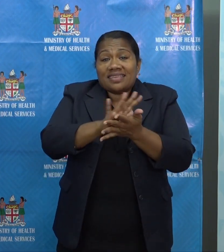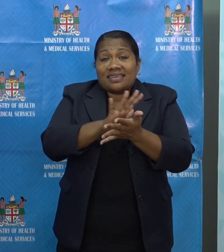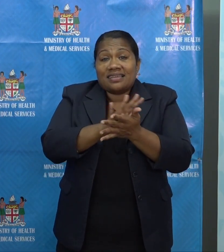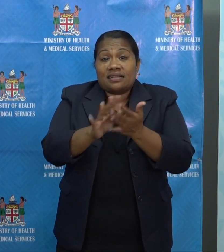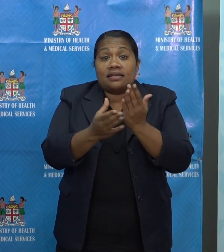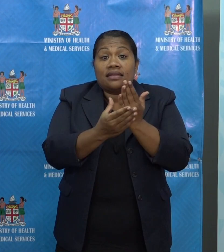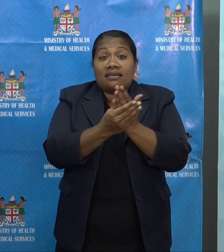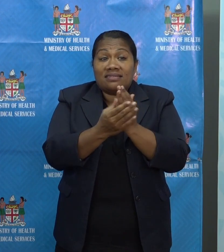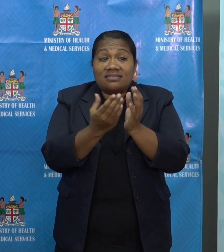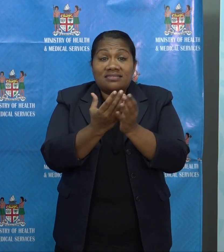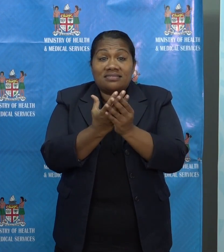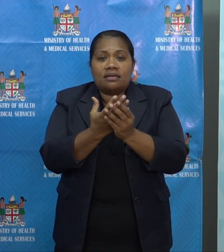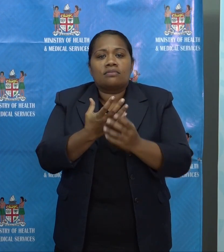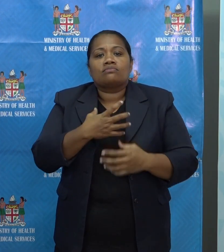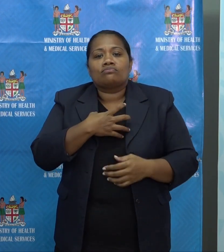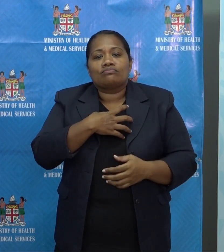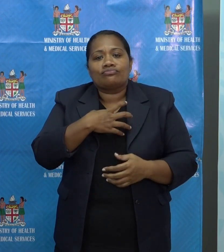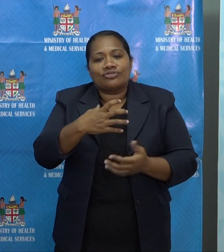far more hygienic.